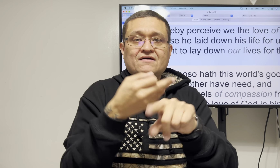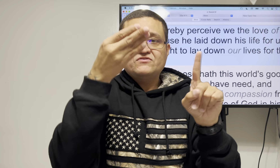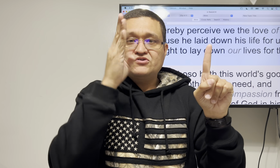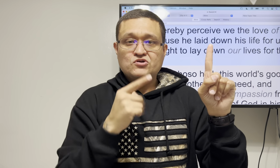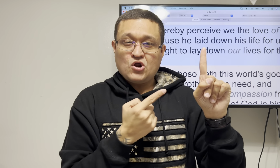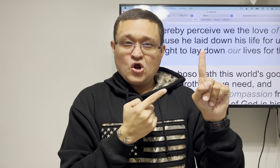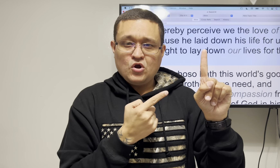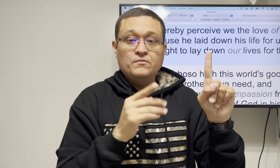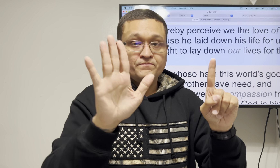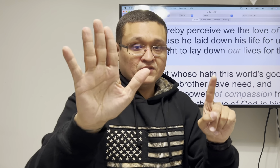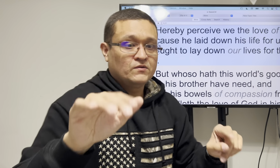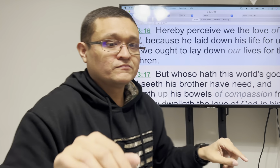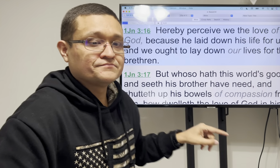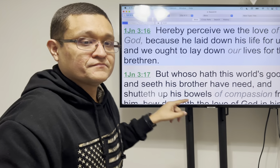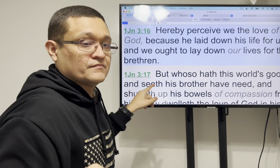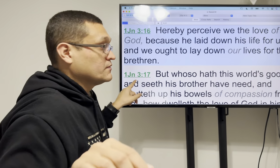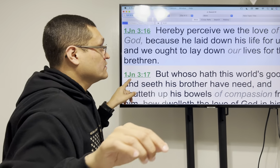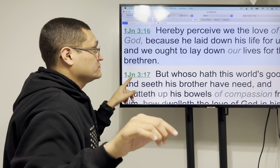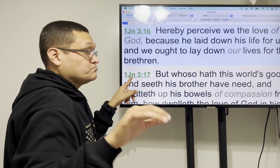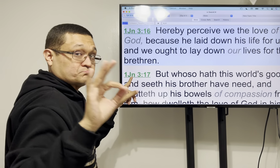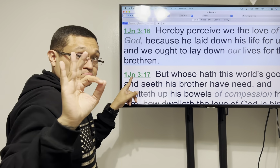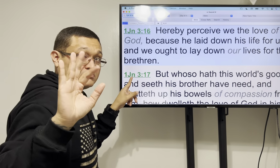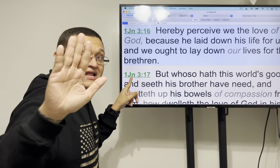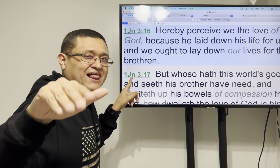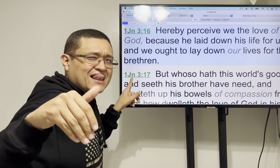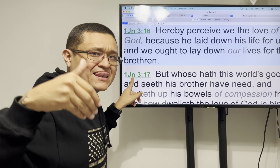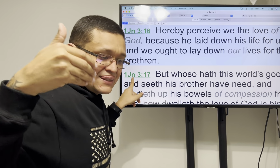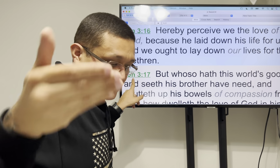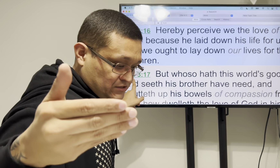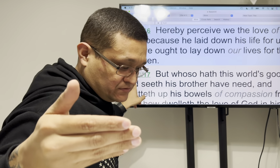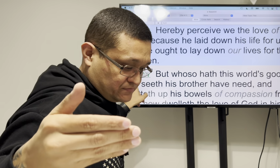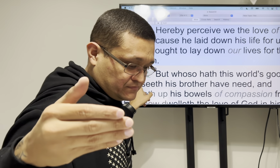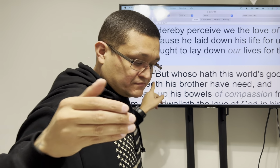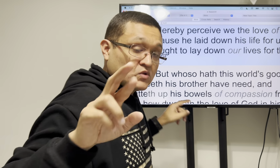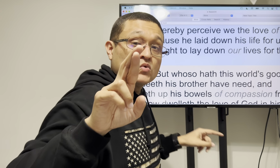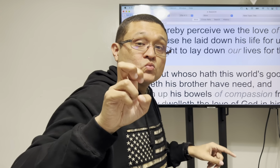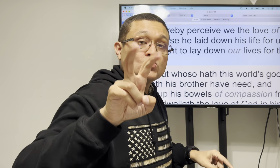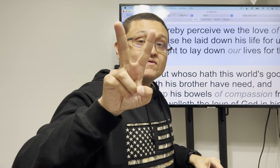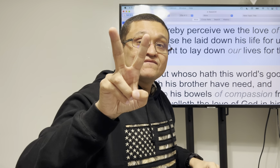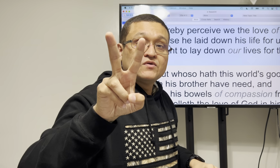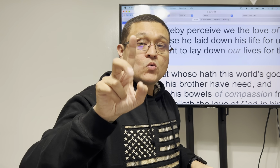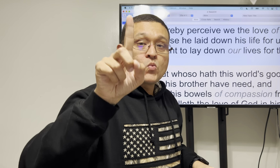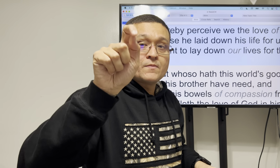all the way up to Calvary okay until God became the perfect sacrifice